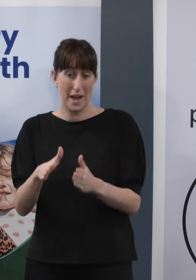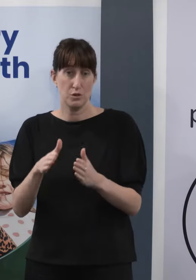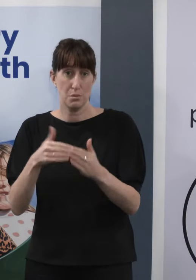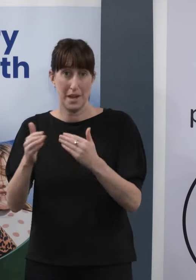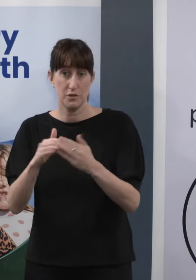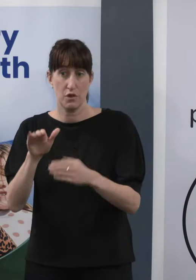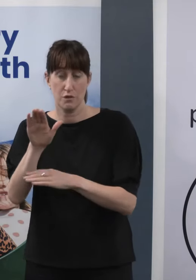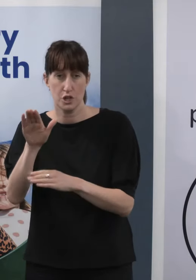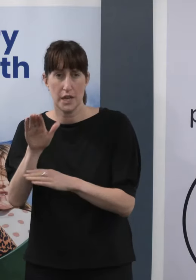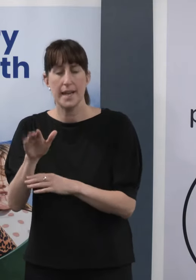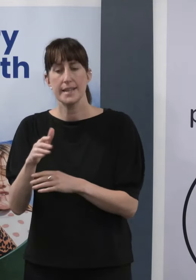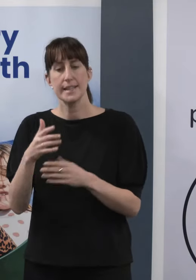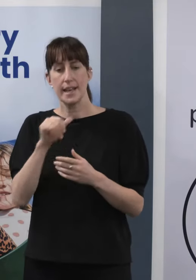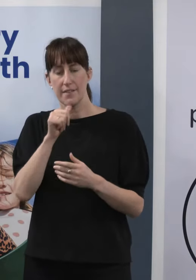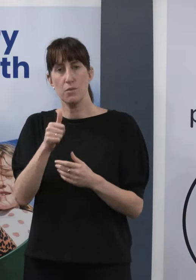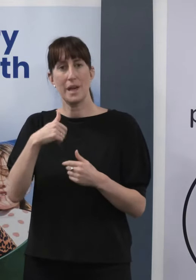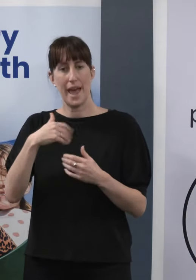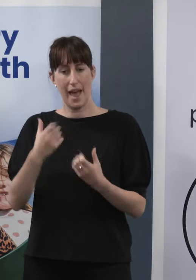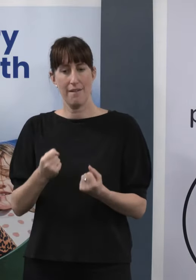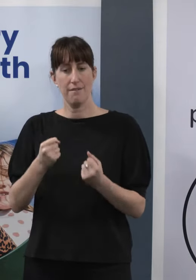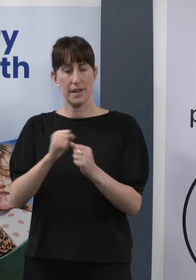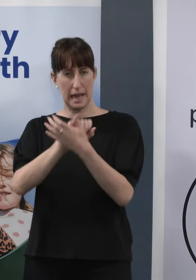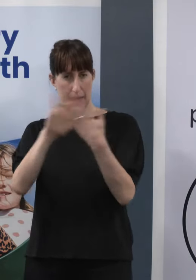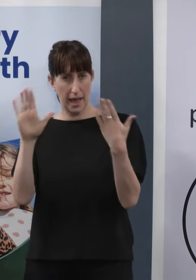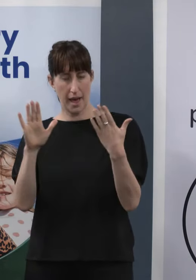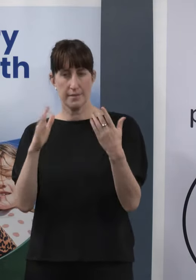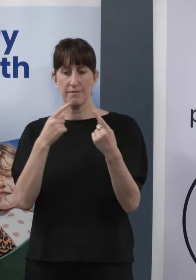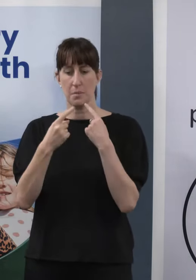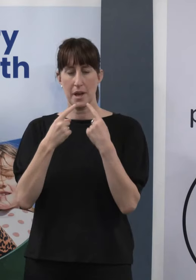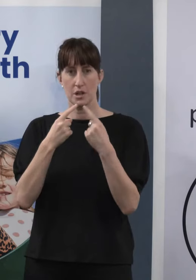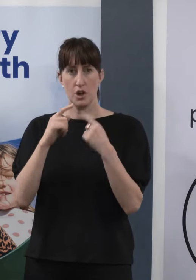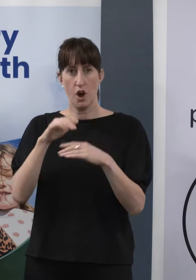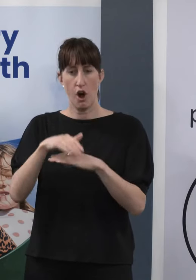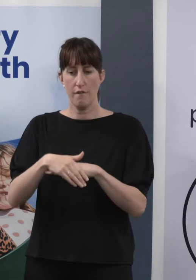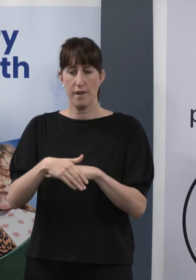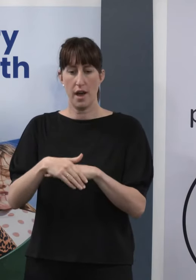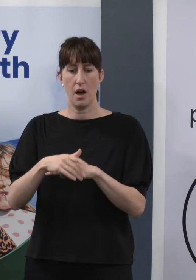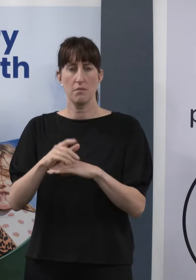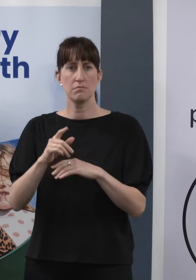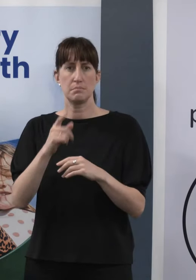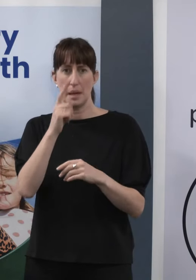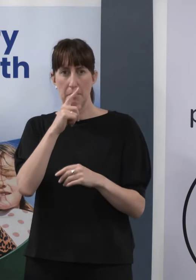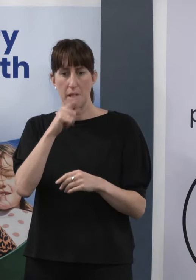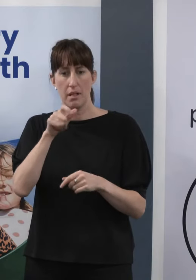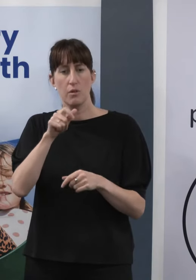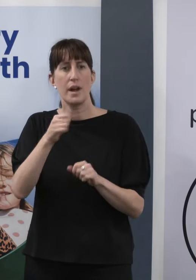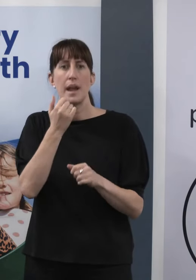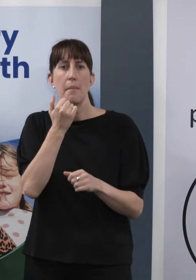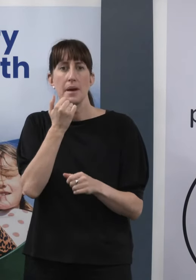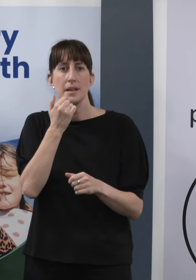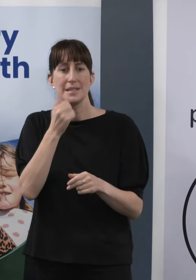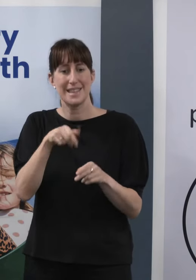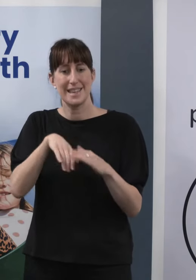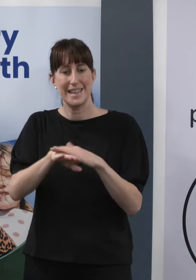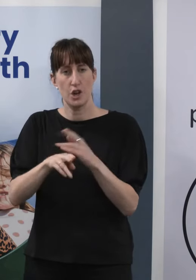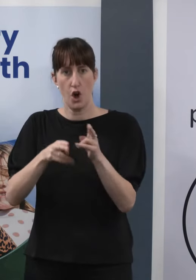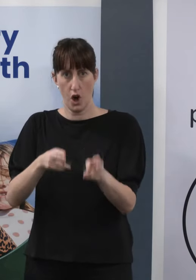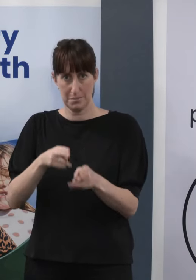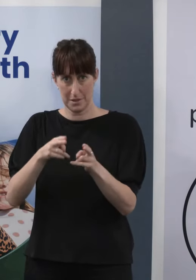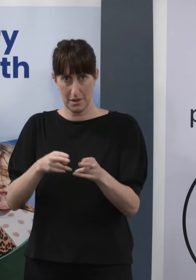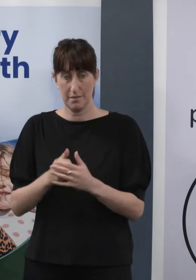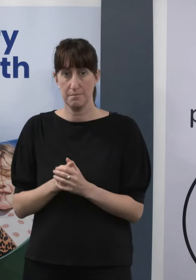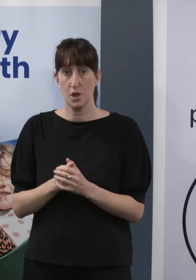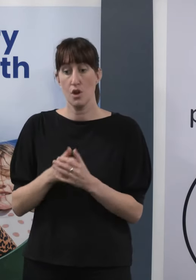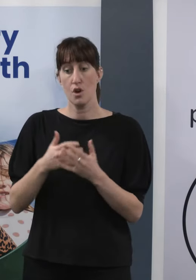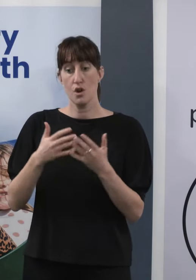particularly amongst those who experience a more severe illness and require admission to hospital. So over recent weeks, in